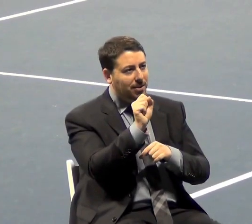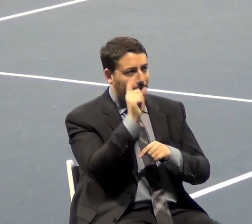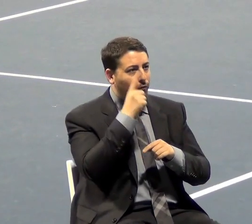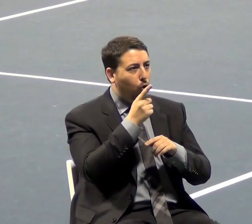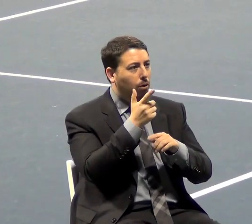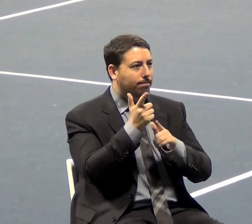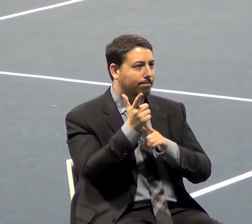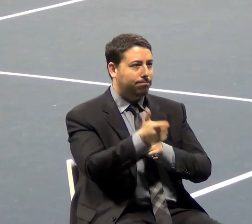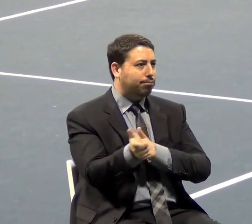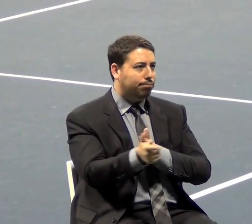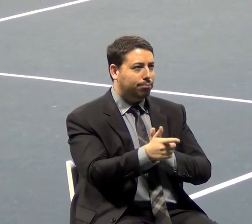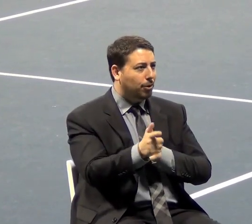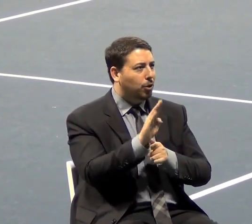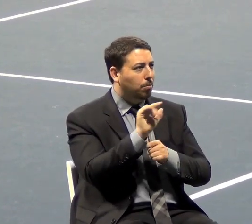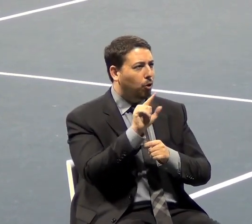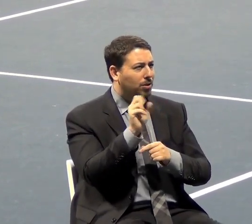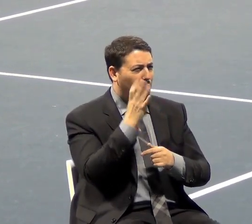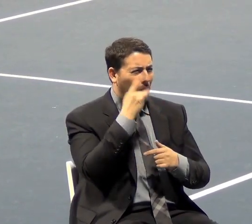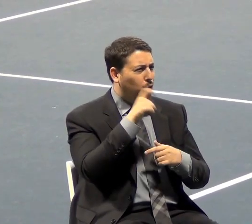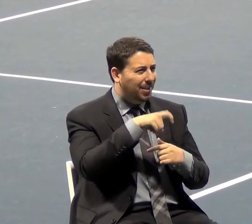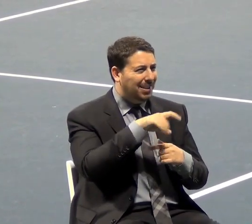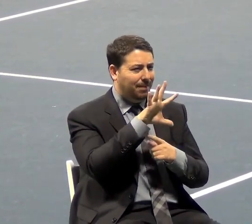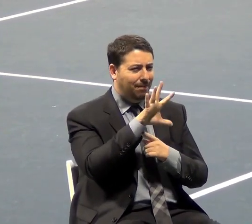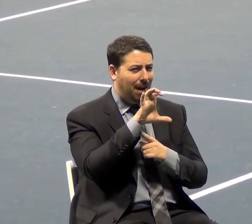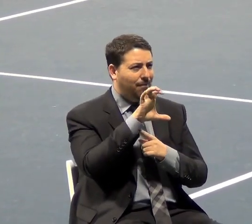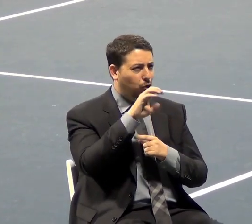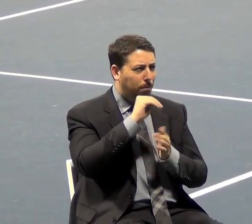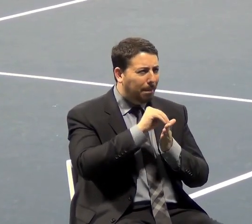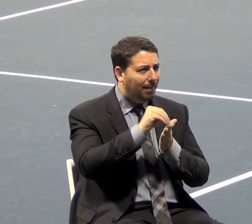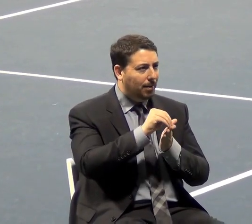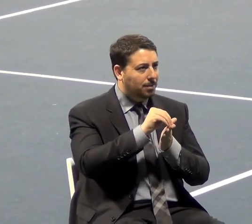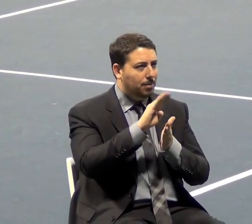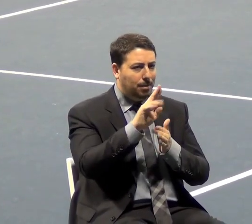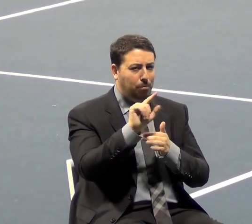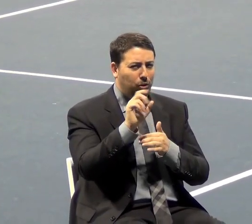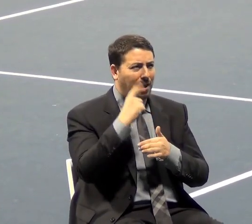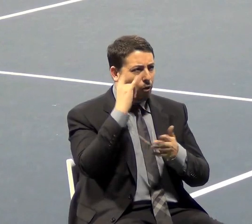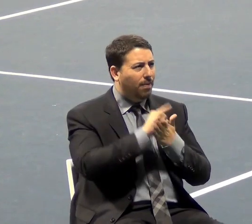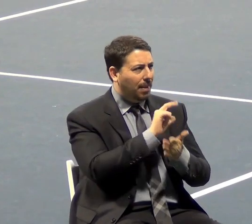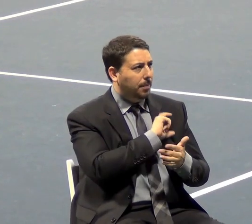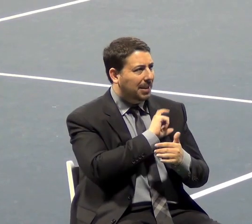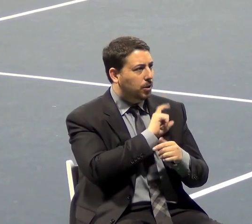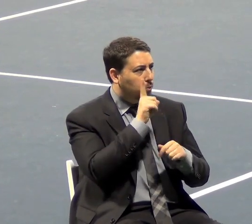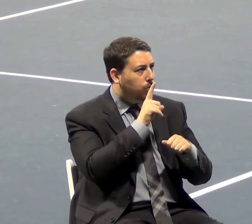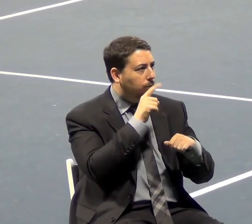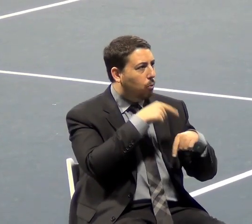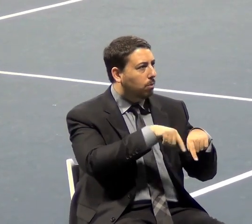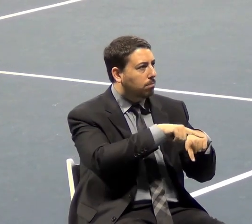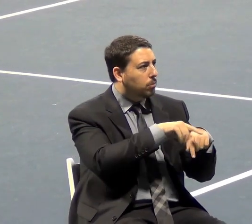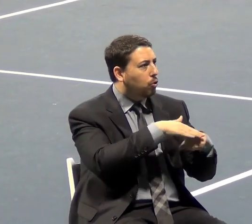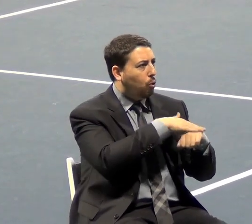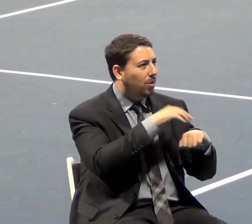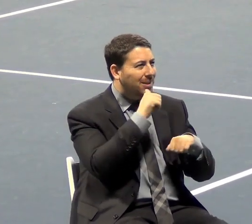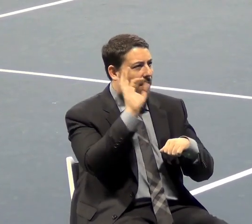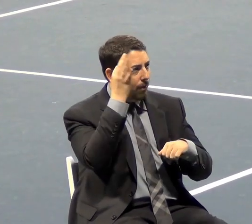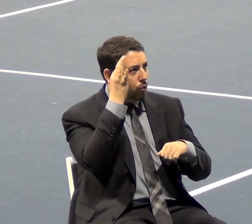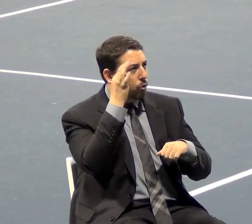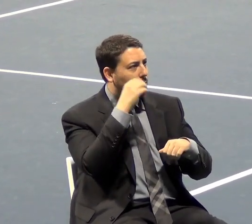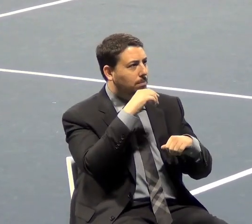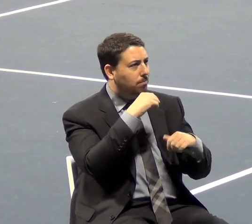What do they need all this ammunition for? I thought the police were supposed to be local, not federal. We weren't supposed to have a federal police force.